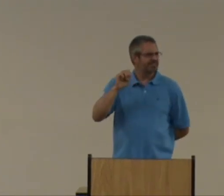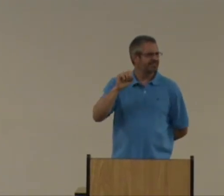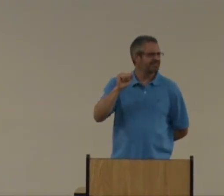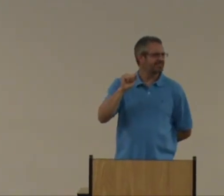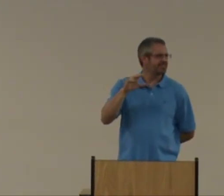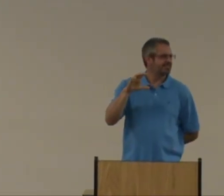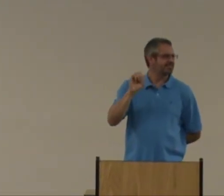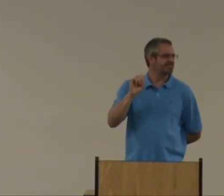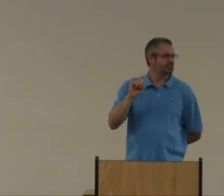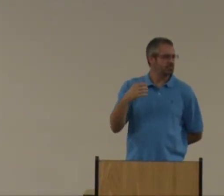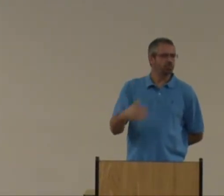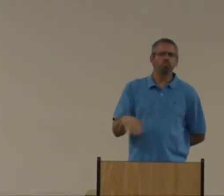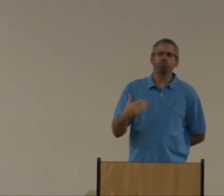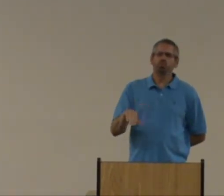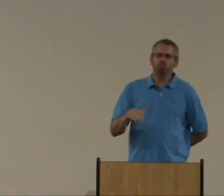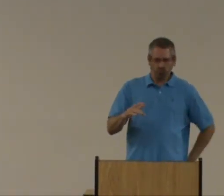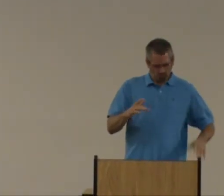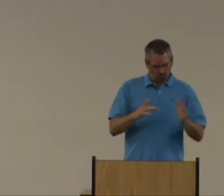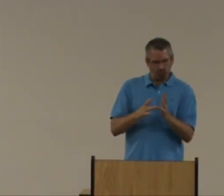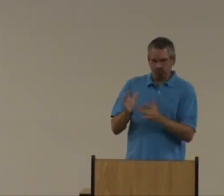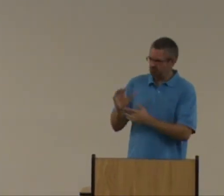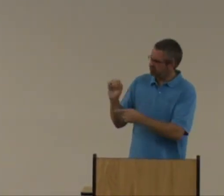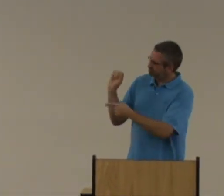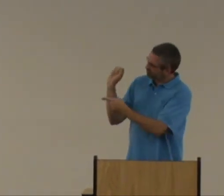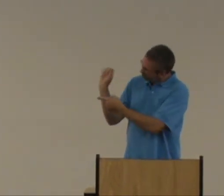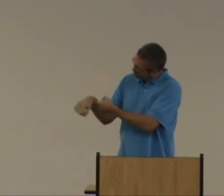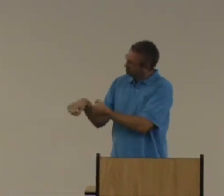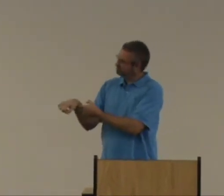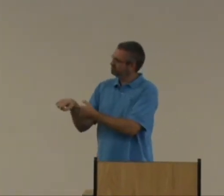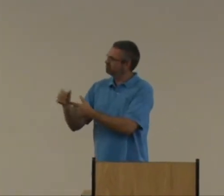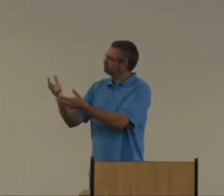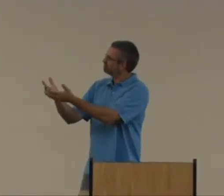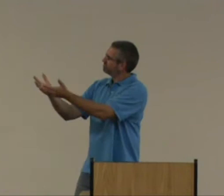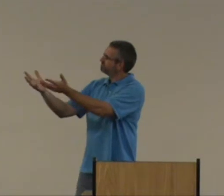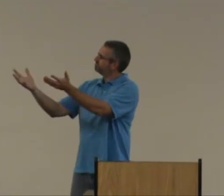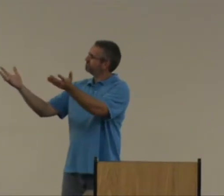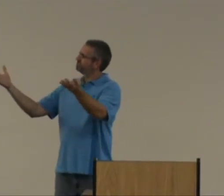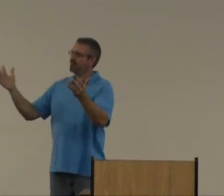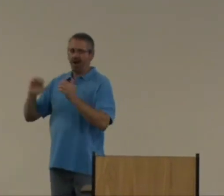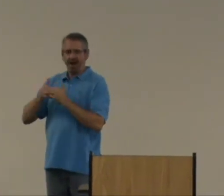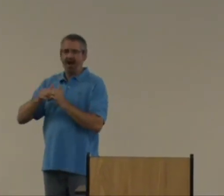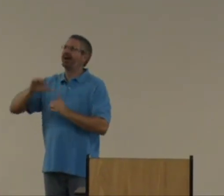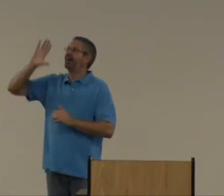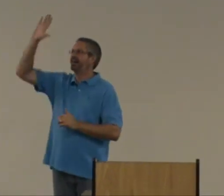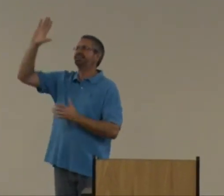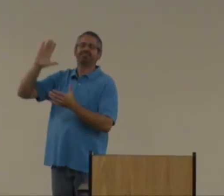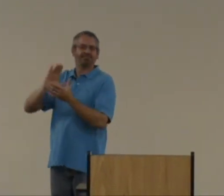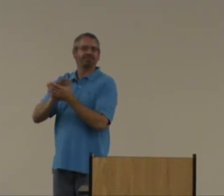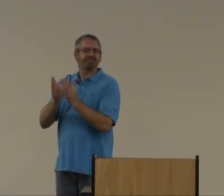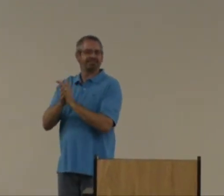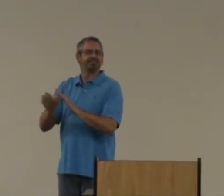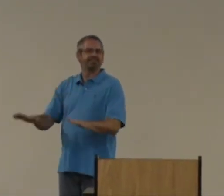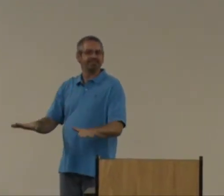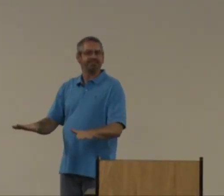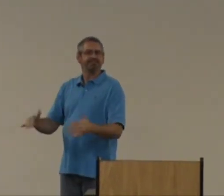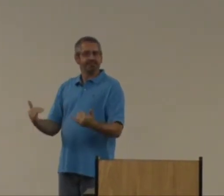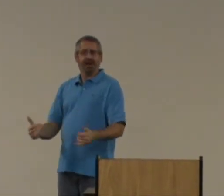Peace? Yeah. Jesus says, overcome. How? It's his